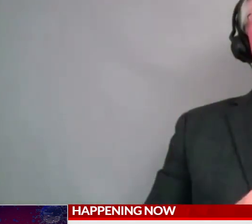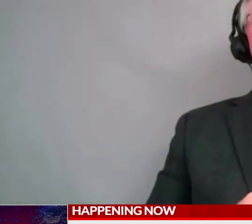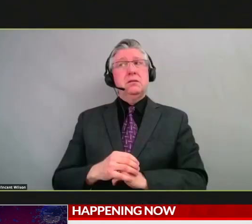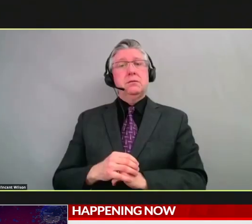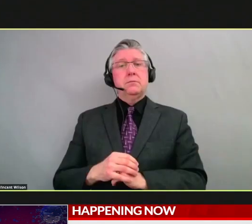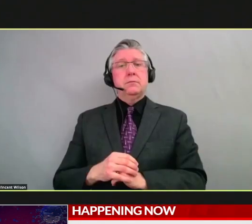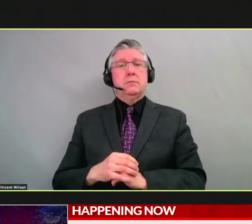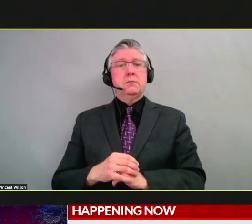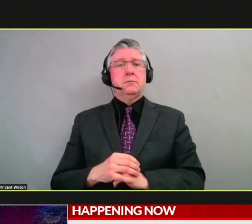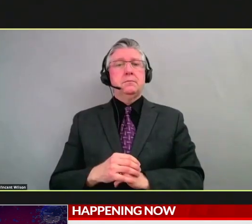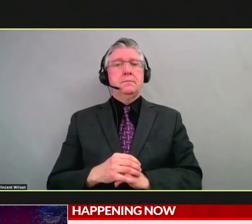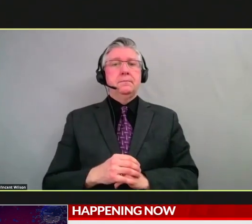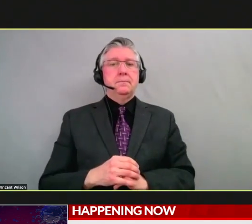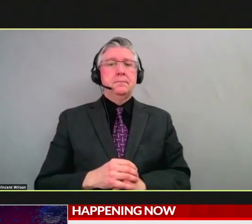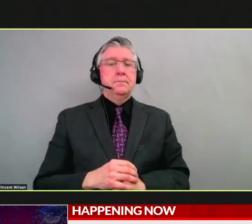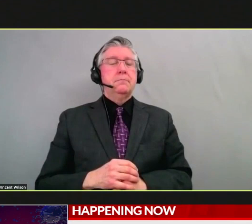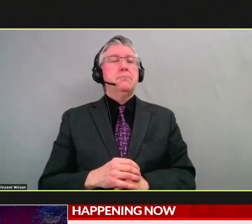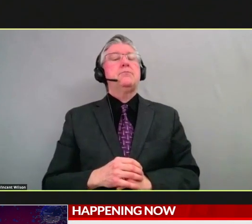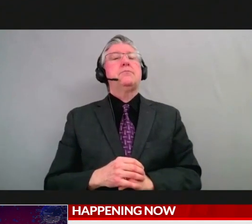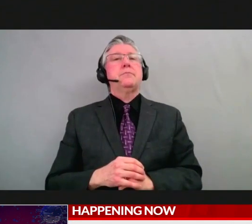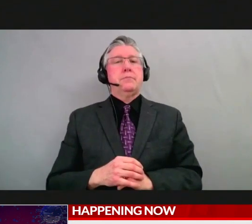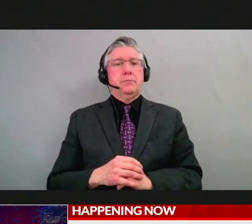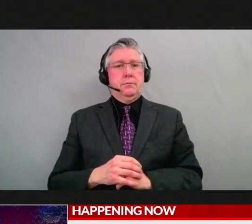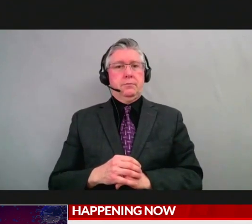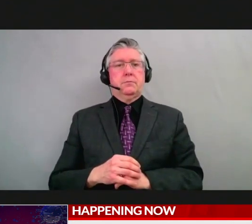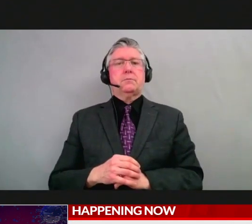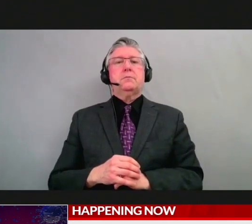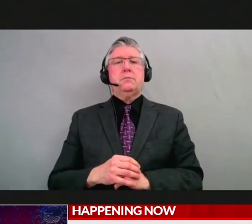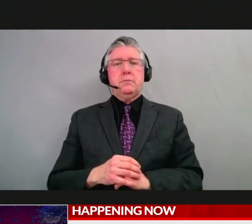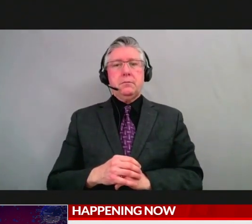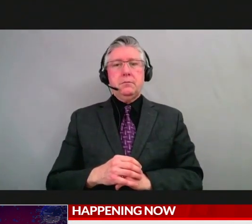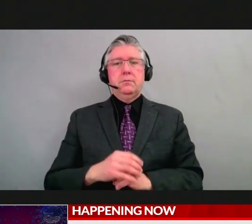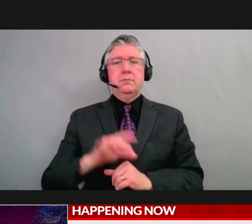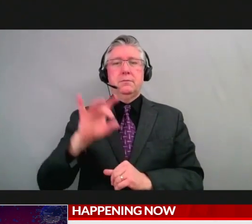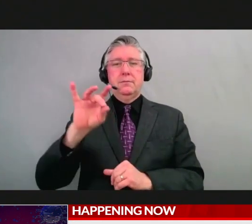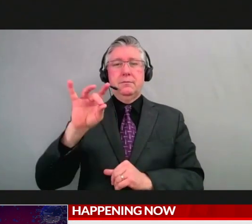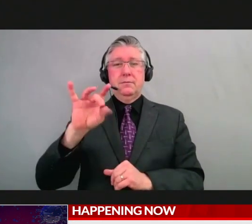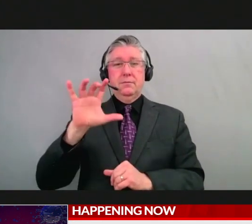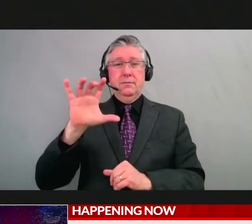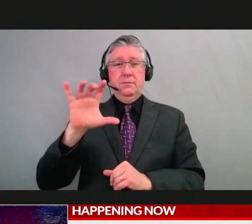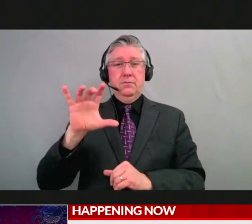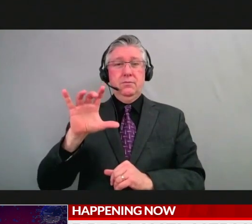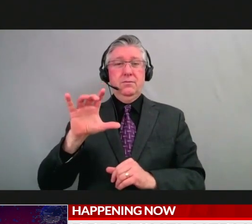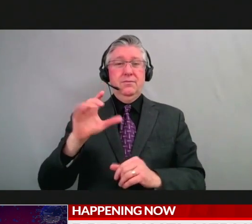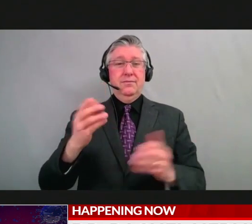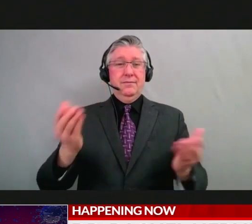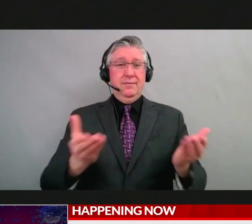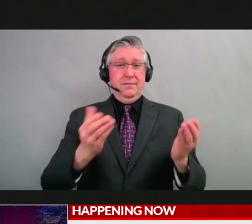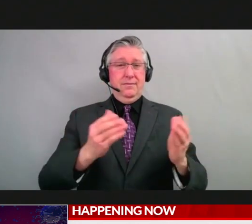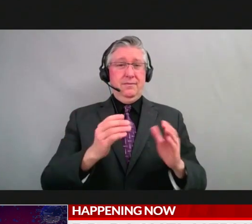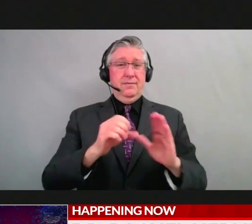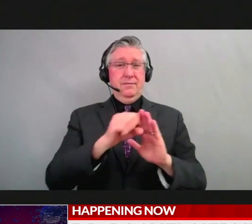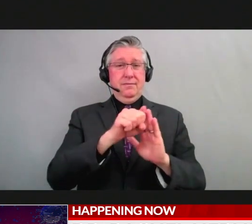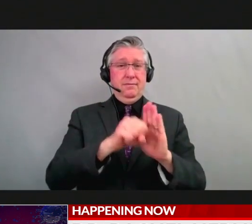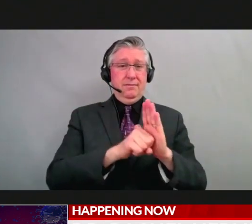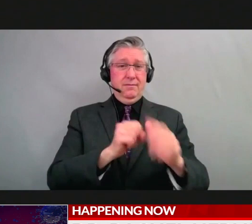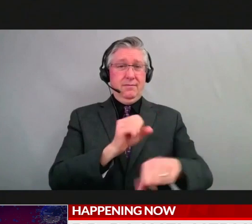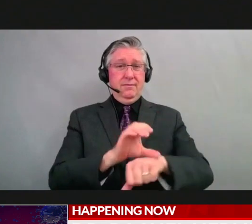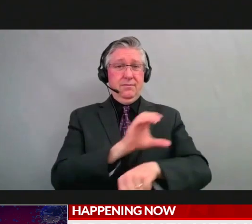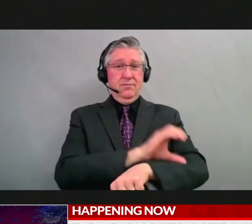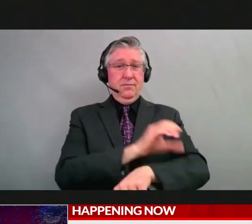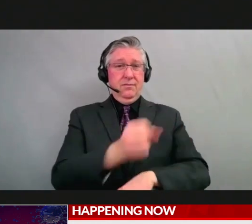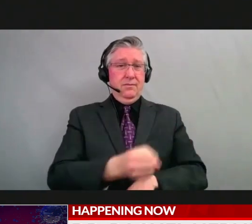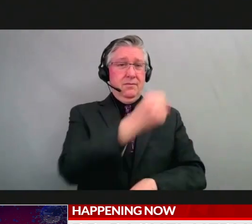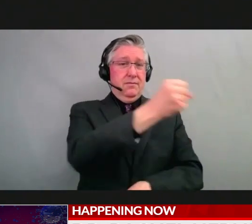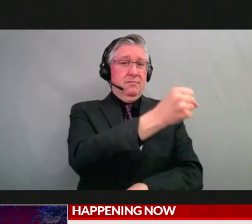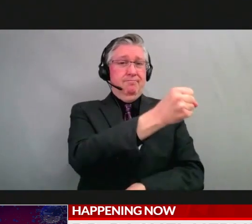Yeah, so certainly I feel like 800 Coloradans being in the hospital right now is not our